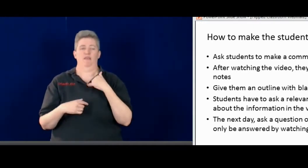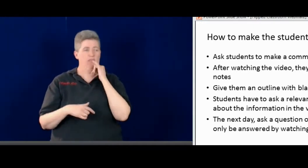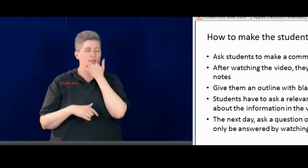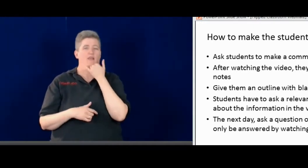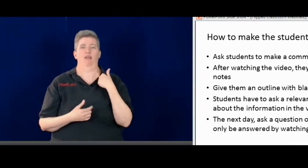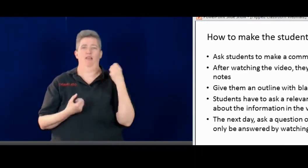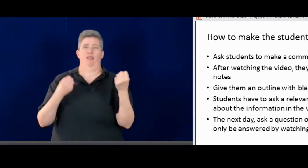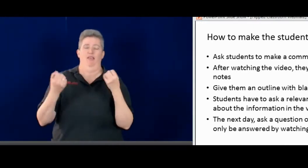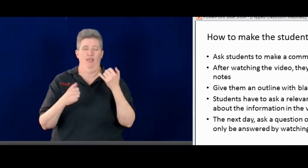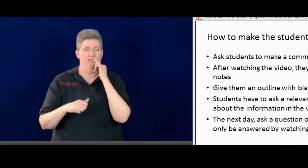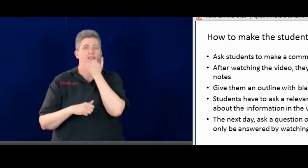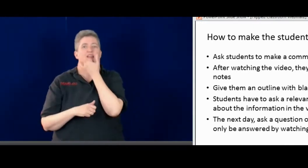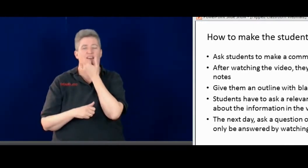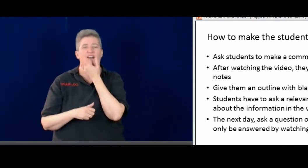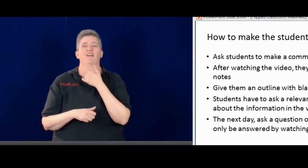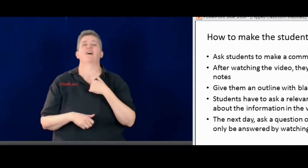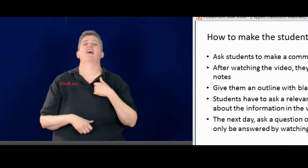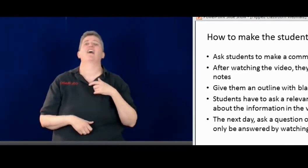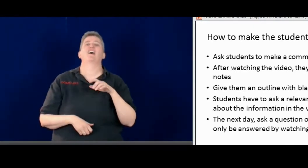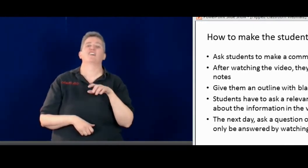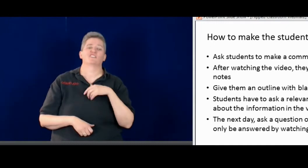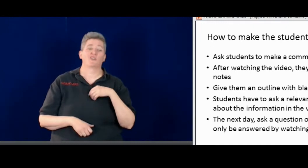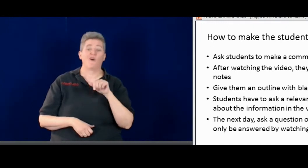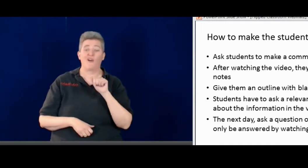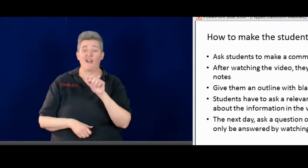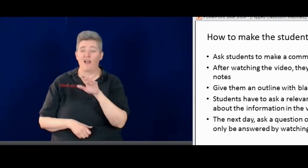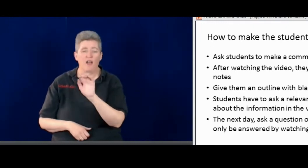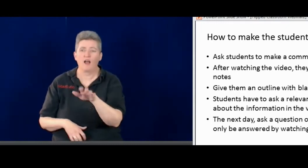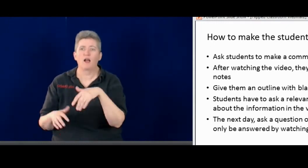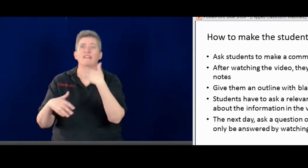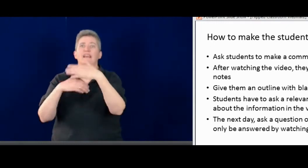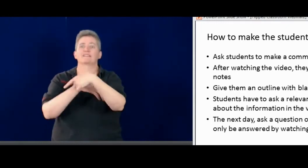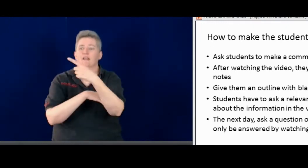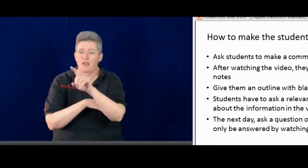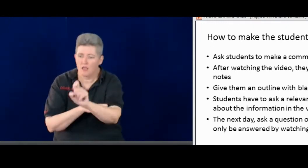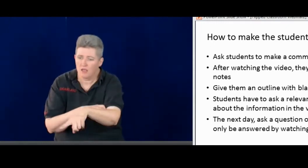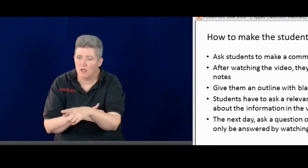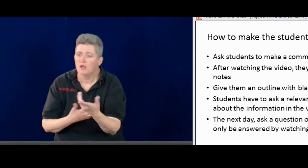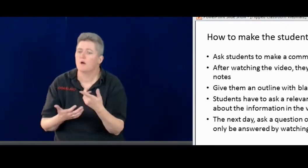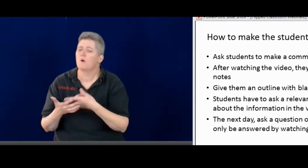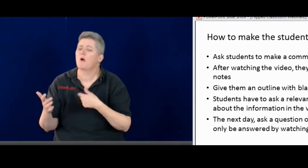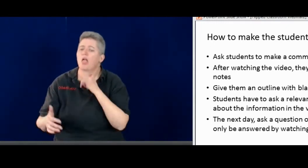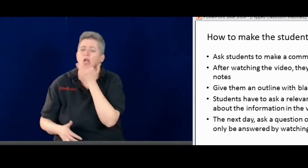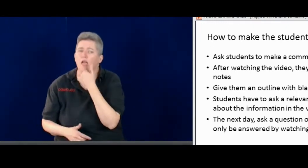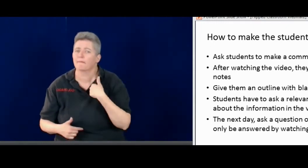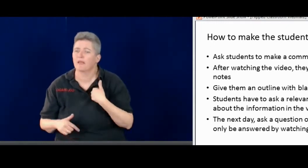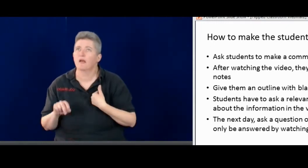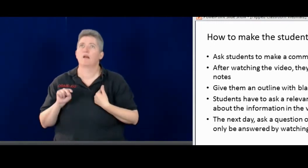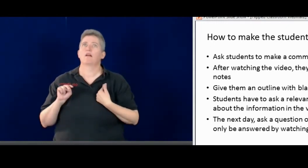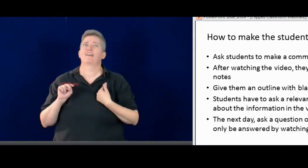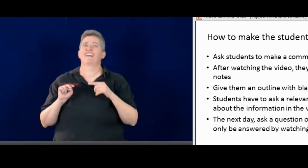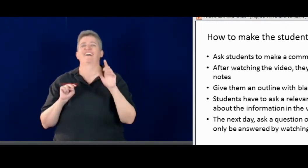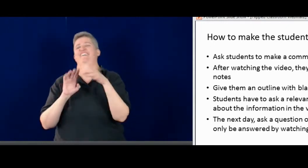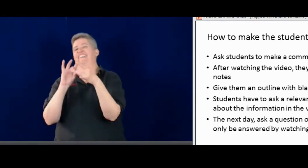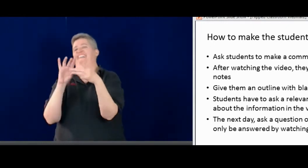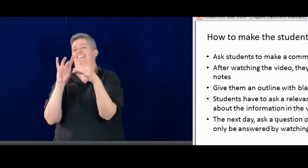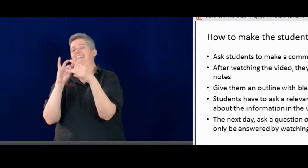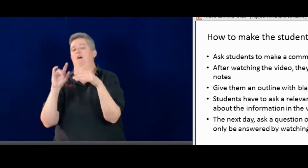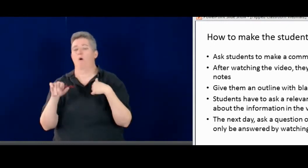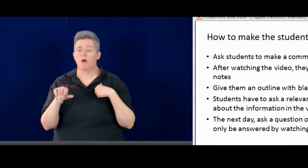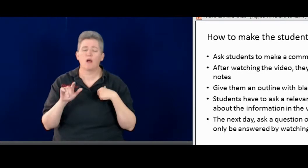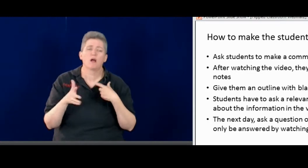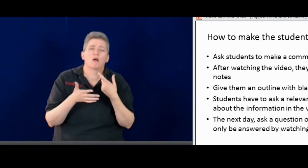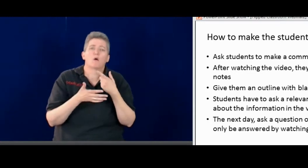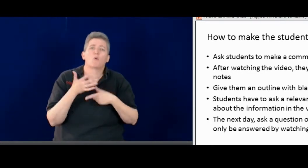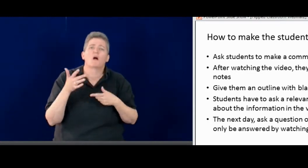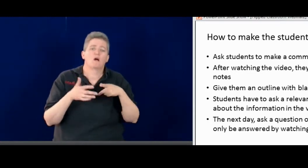And before, you know, like I told you, I made mistakes in some of the signs. So I'll ask them questions related to the video, like what mistakes did I make?